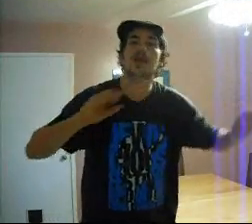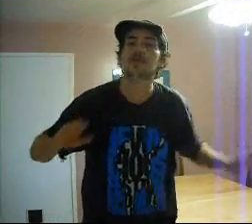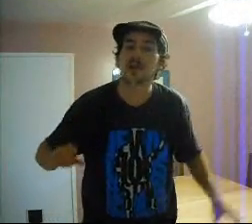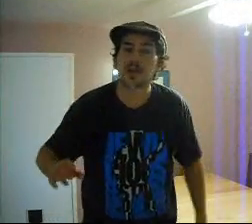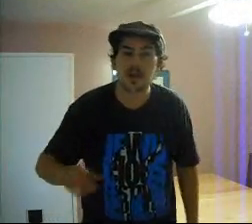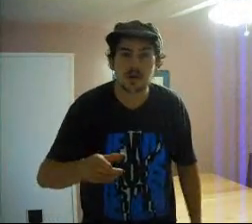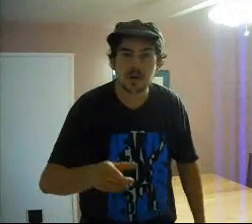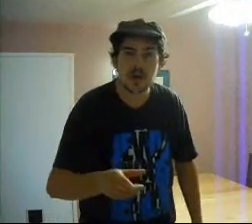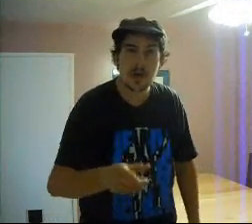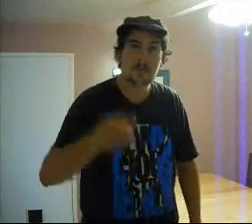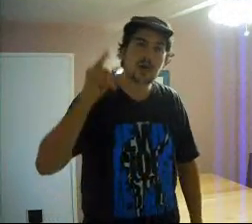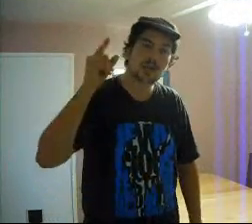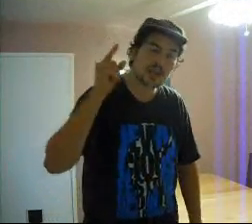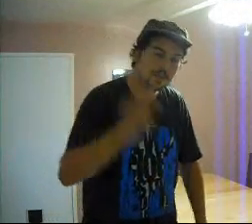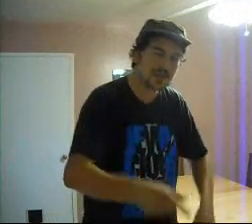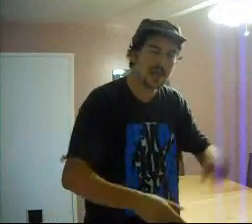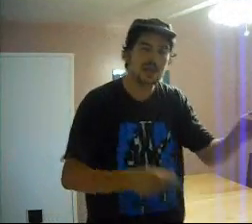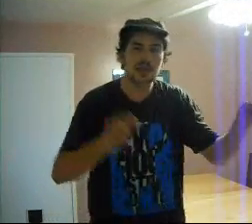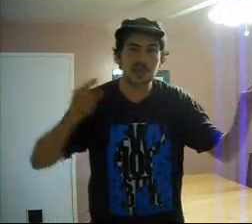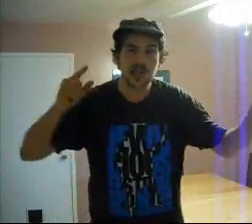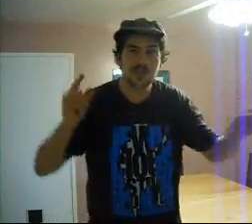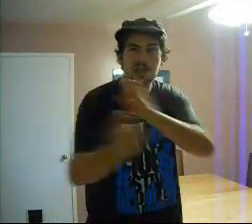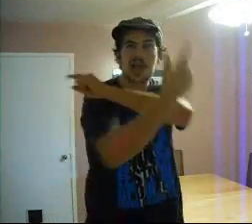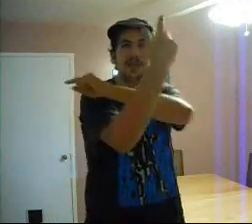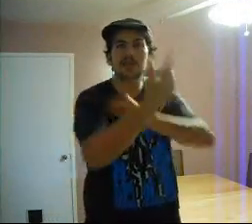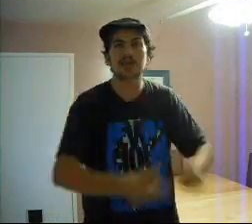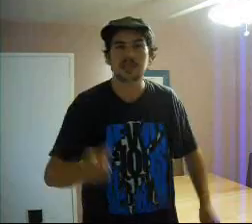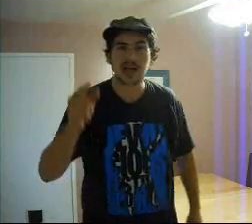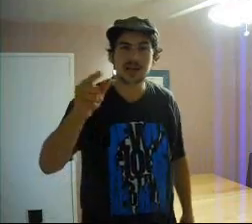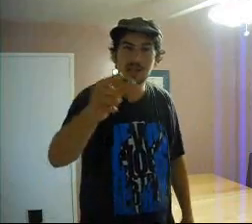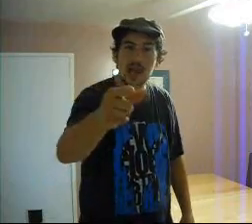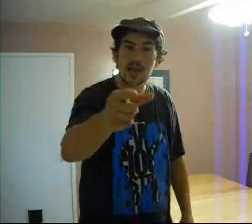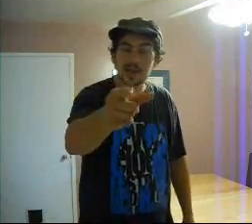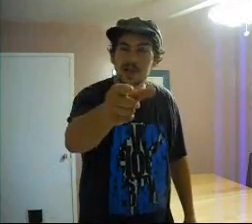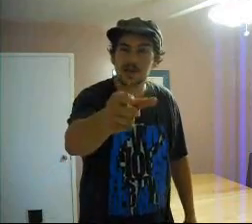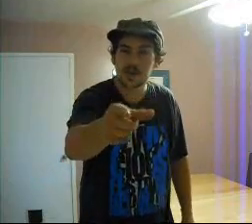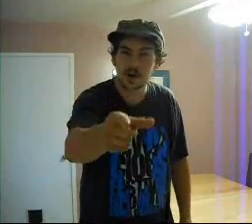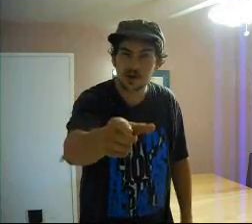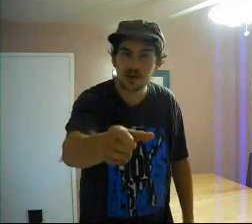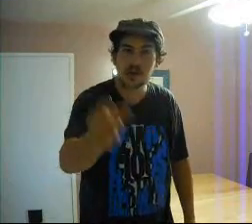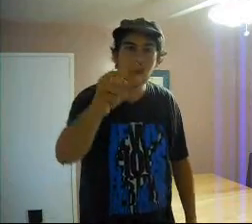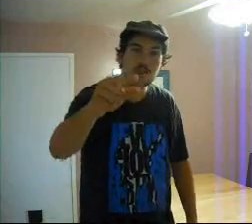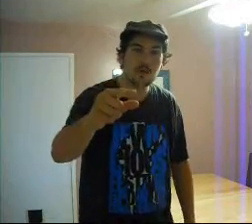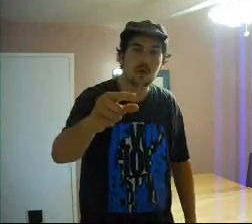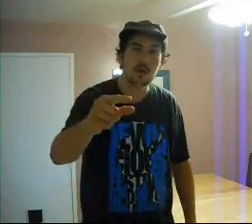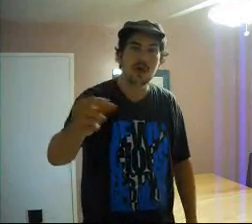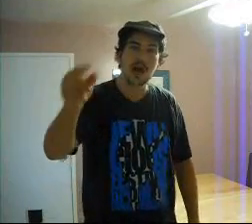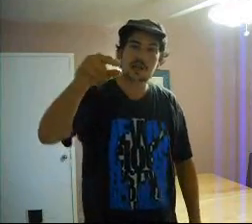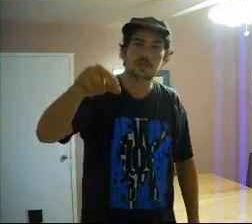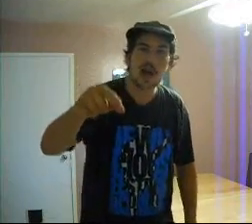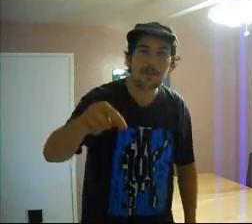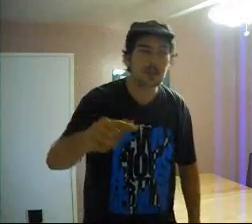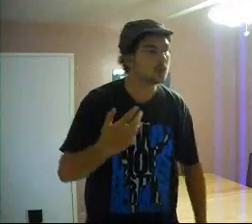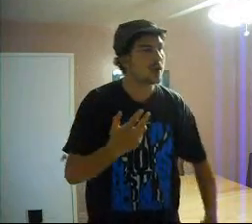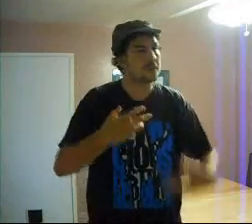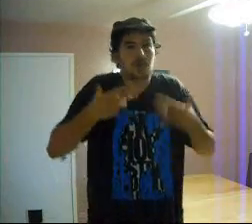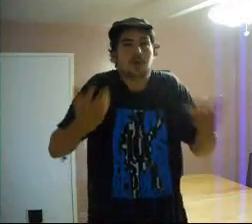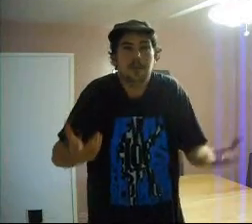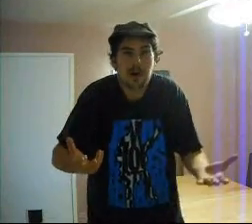wing. No. Because they put the English and the Hebrew on the opposite sides of the art scroll. The art scroll. Has the monopoly side grown up on art